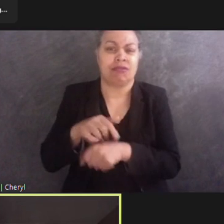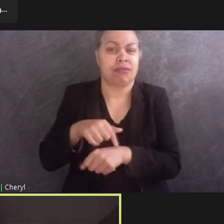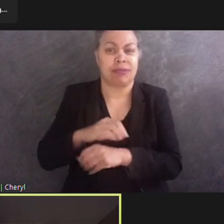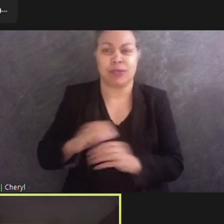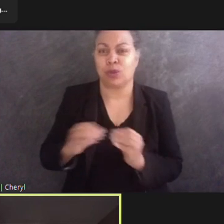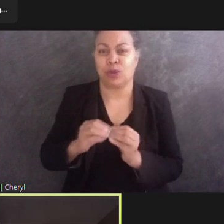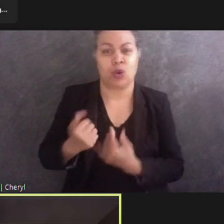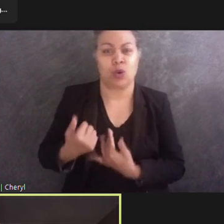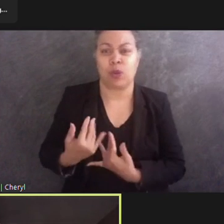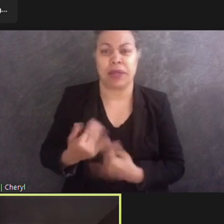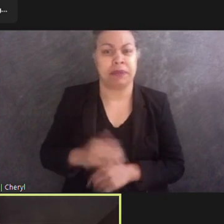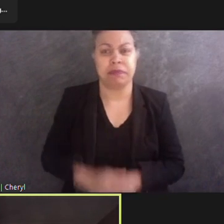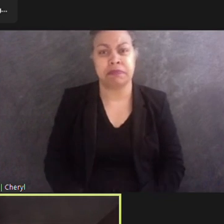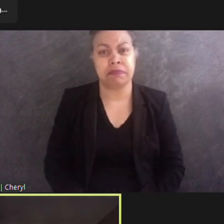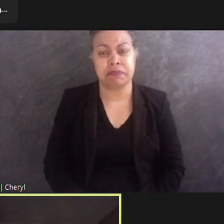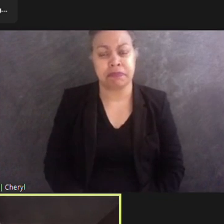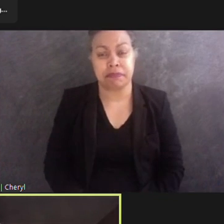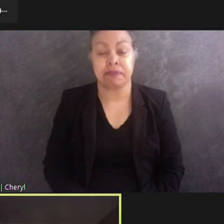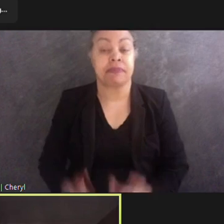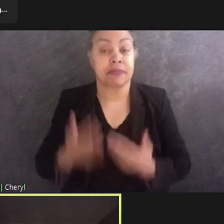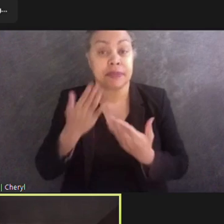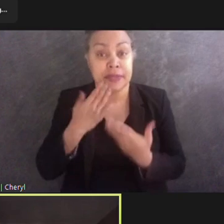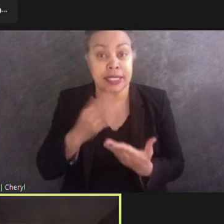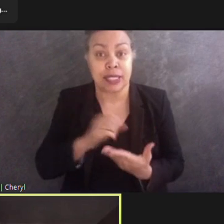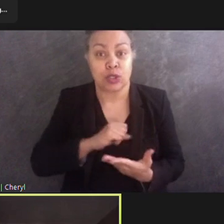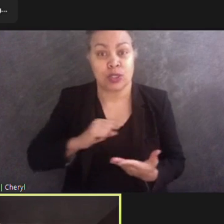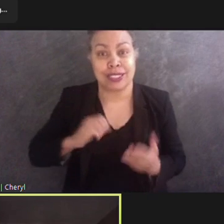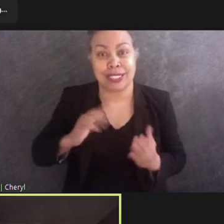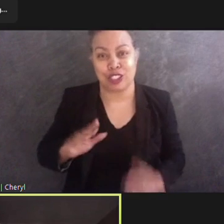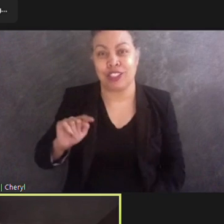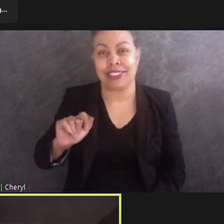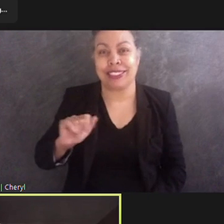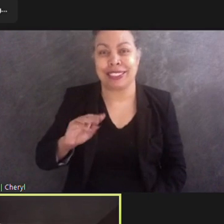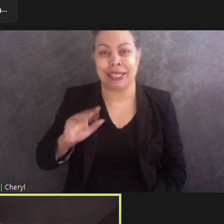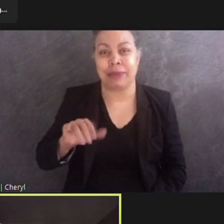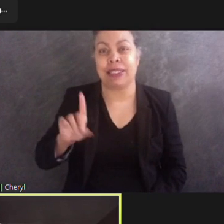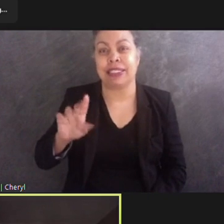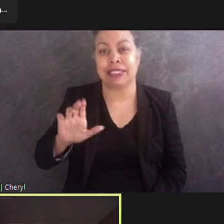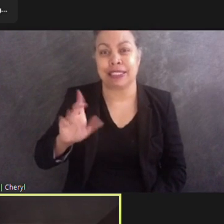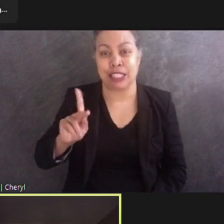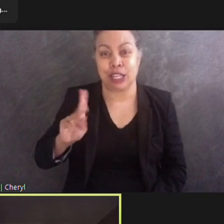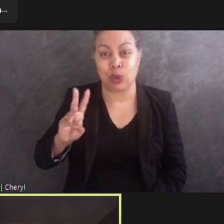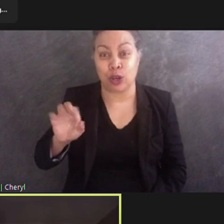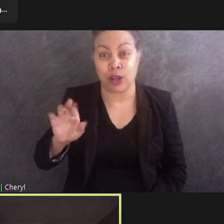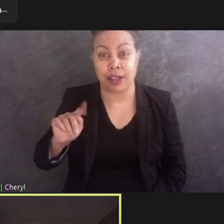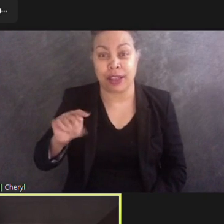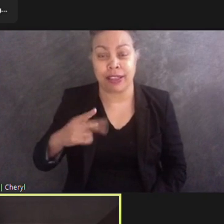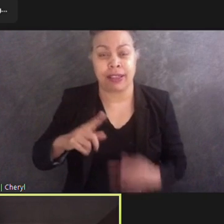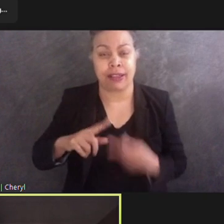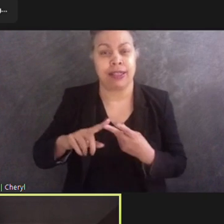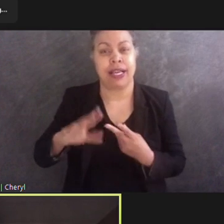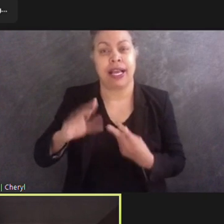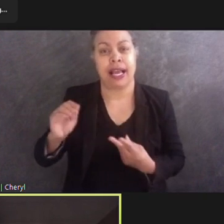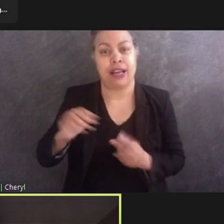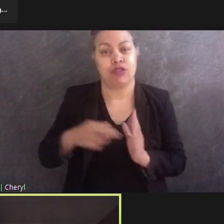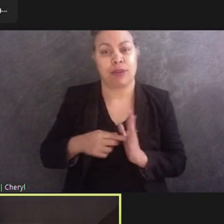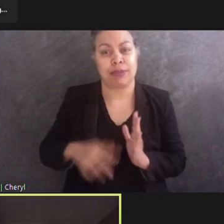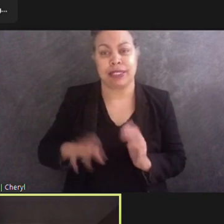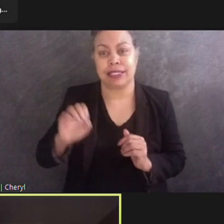I want to thank Senator Tammy Duckworth and Representative Eleanor Holmes Norton, who both introduced in the Senate and the House, respectively,